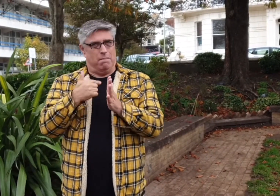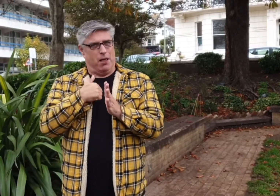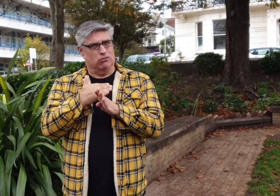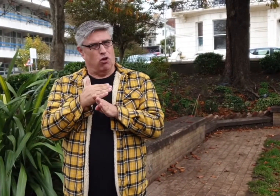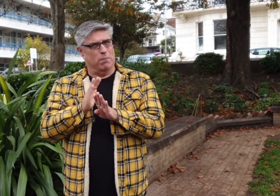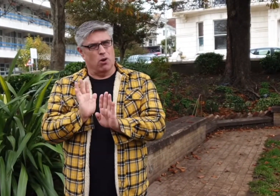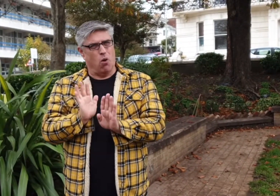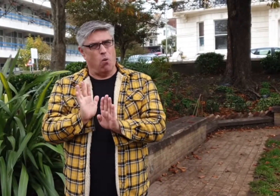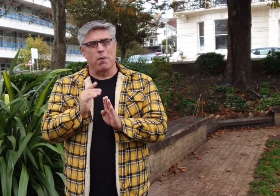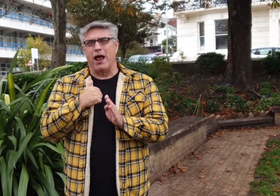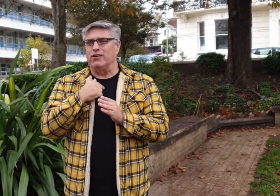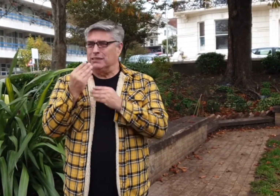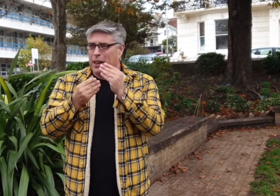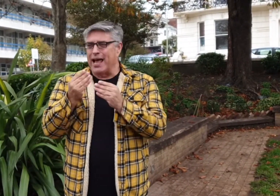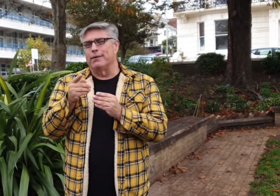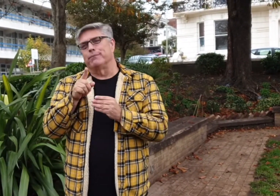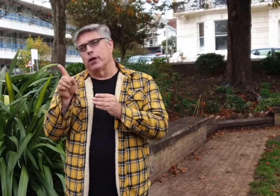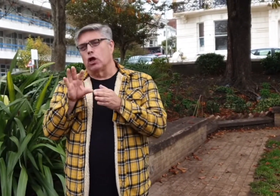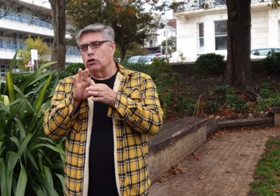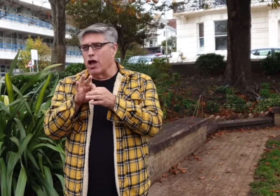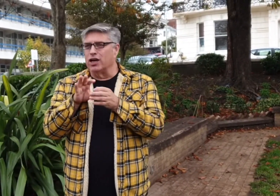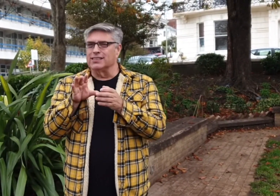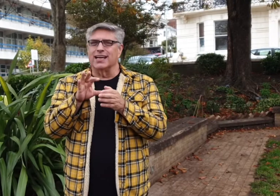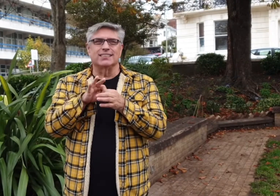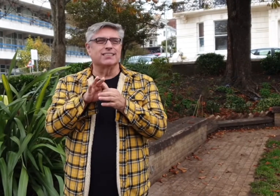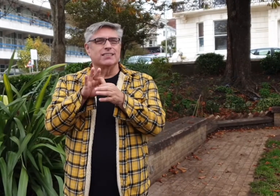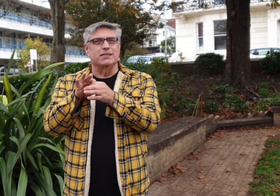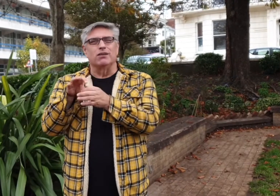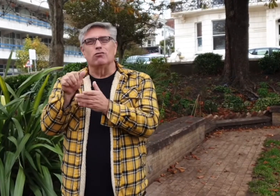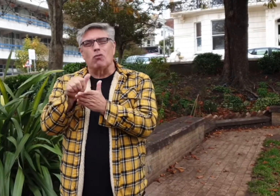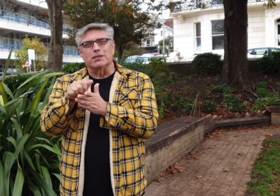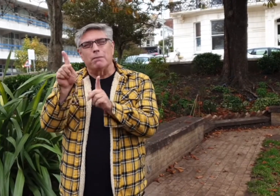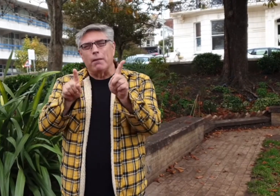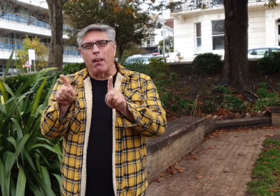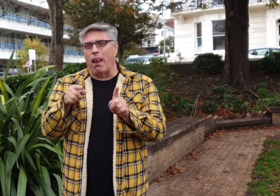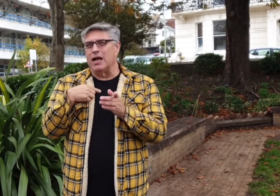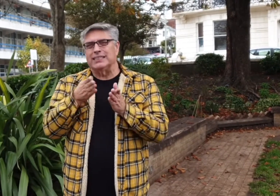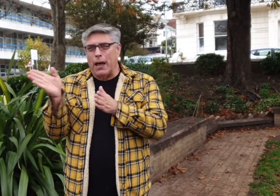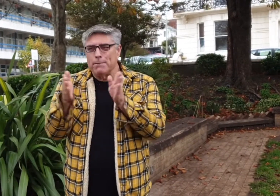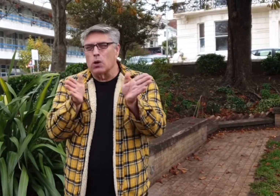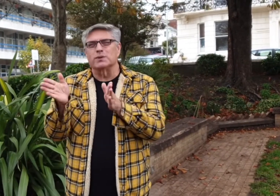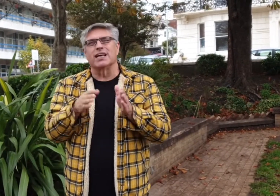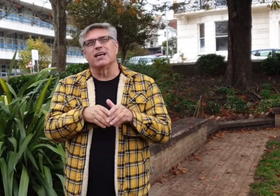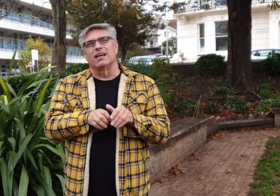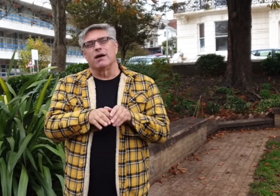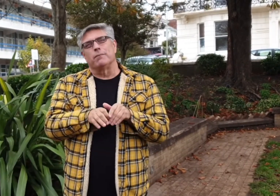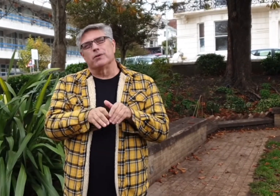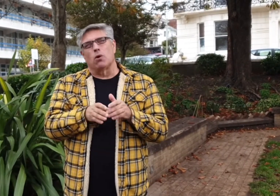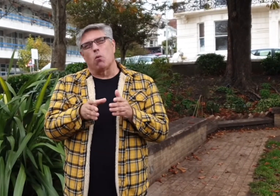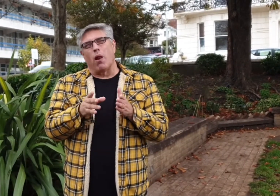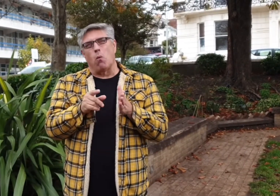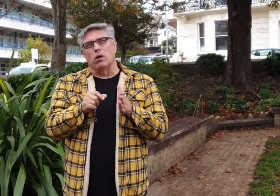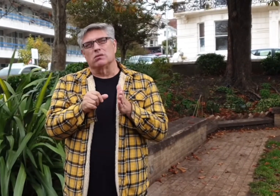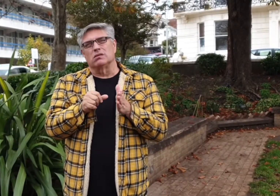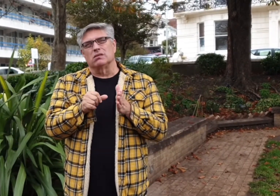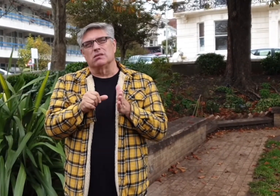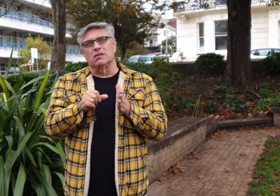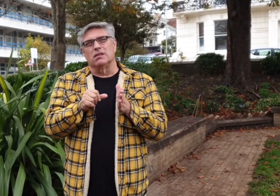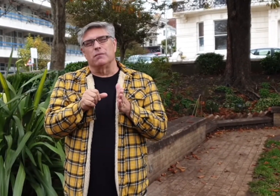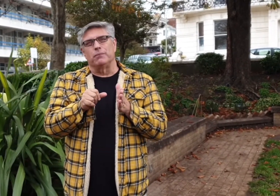so access to information has been quite limited for BSL users. So some people also haven't really known the right